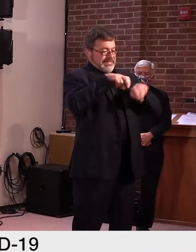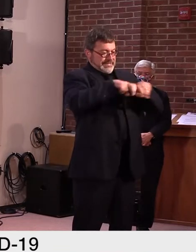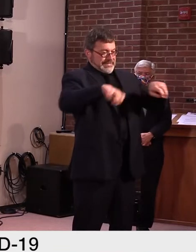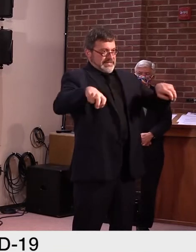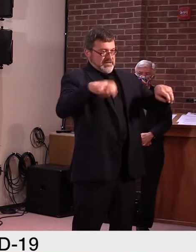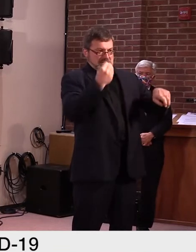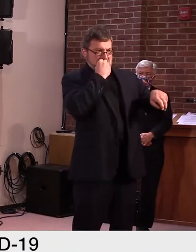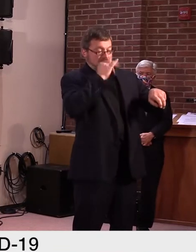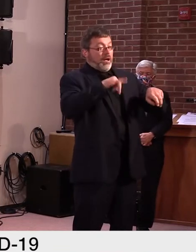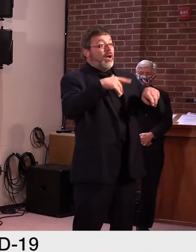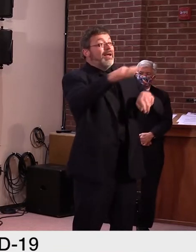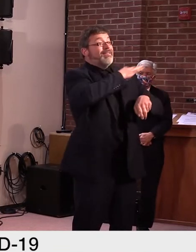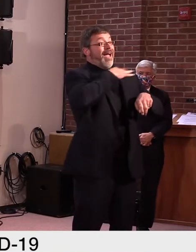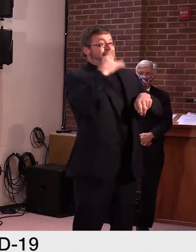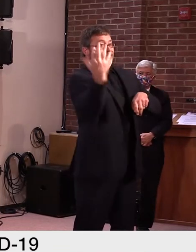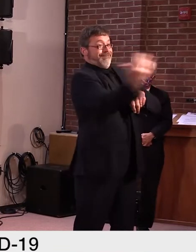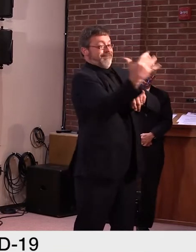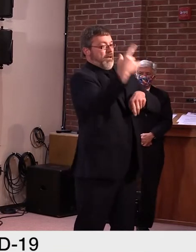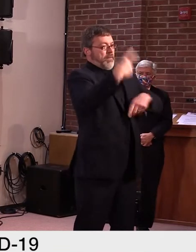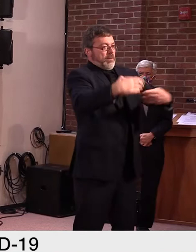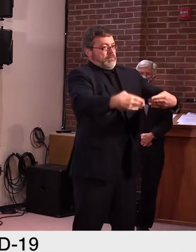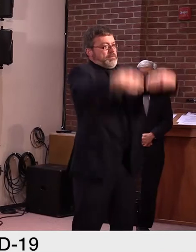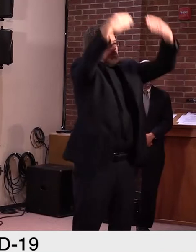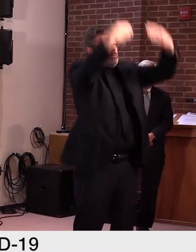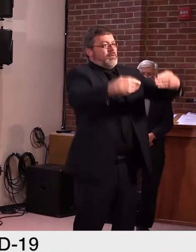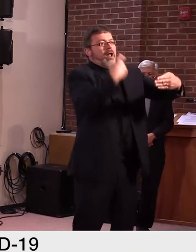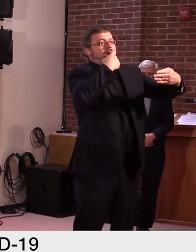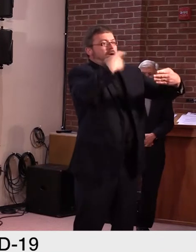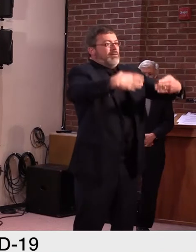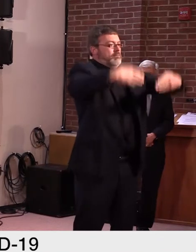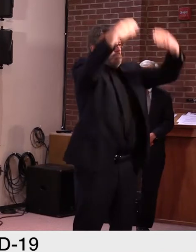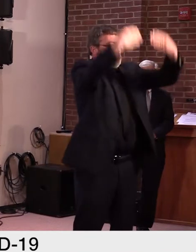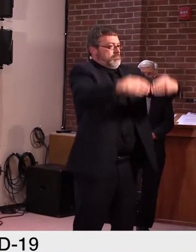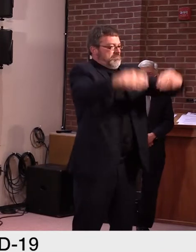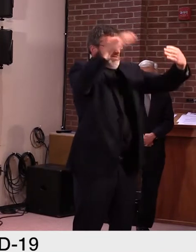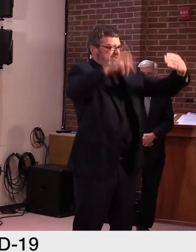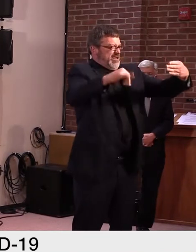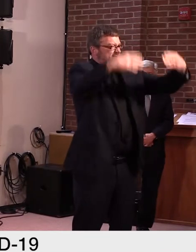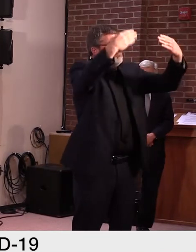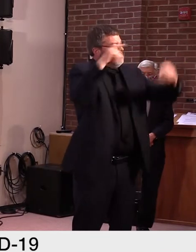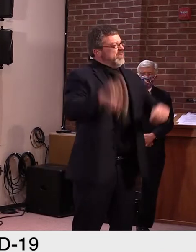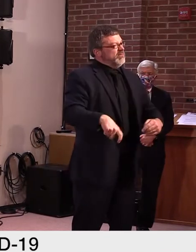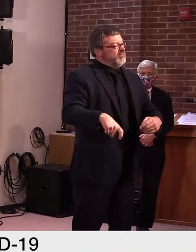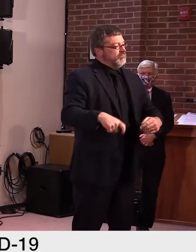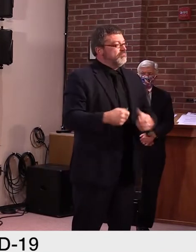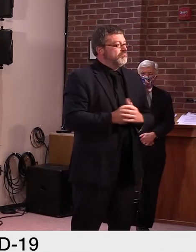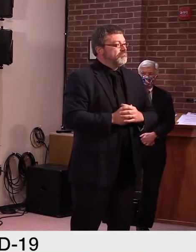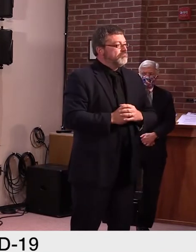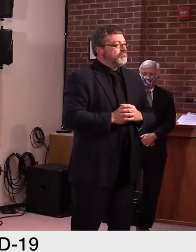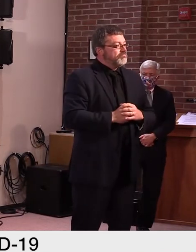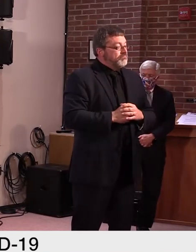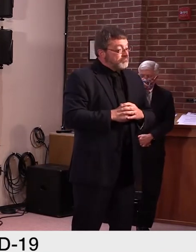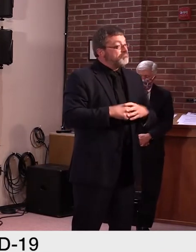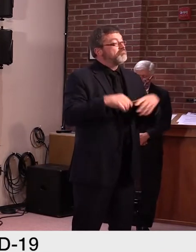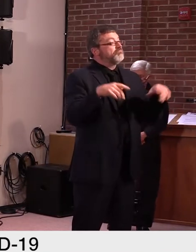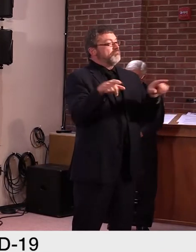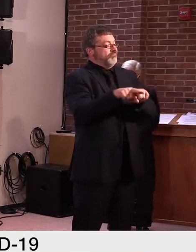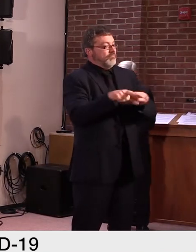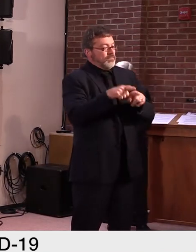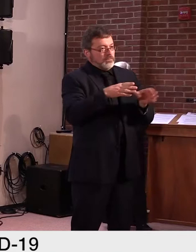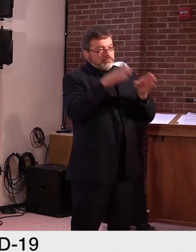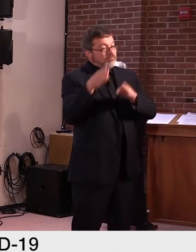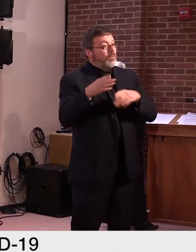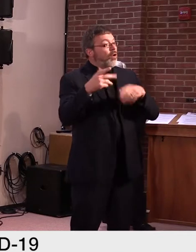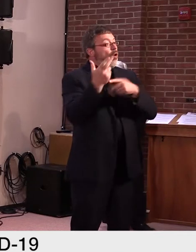As well, we're allowing lodging facilities to rent all their rooms, as long as guests comply with all other